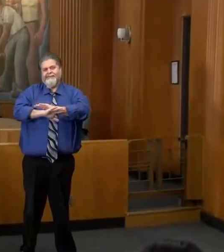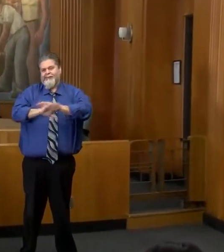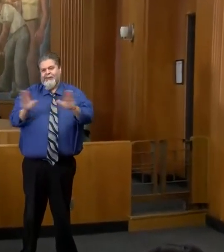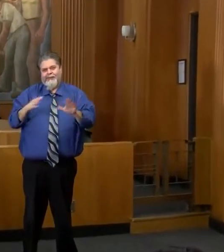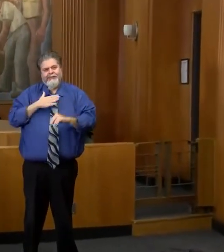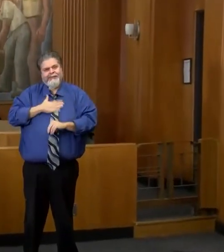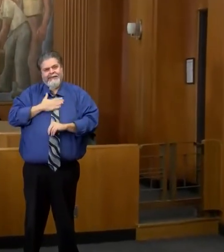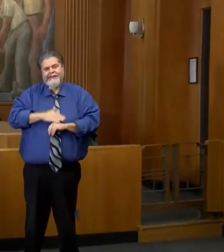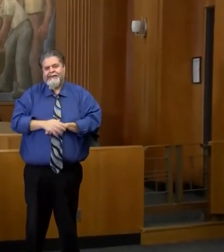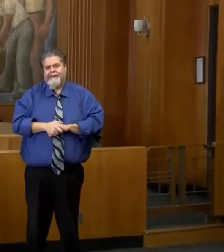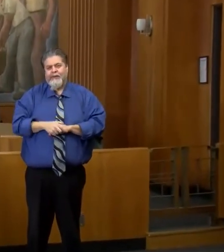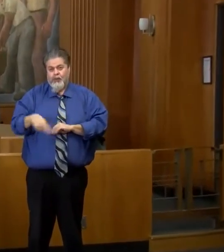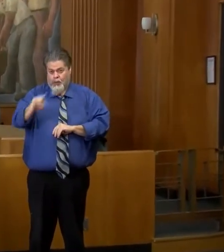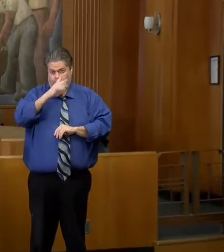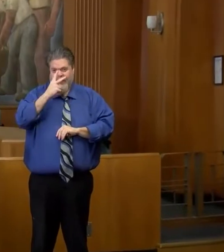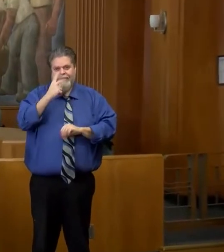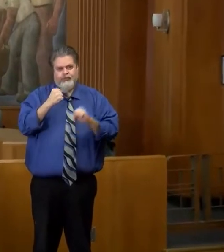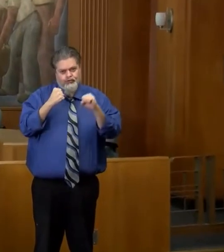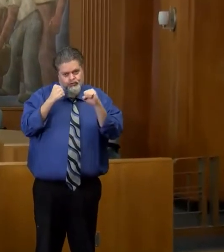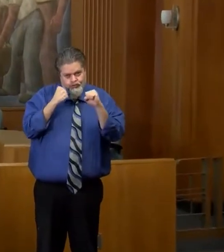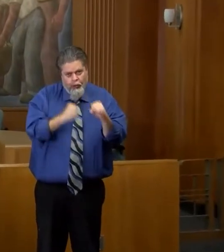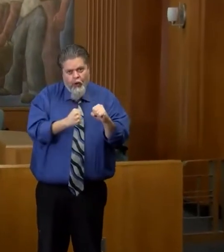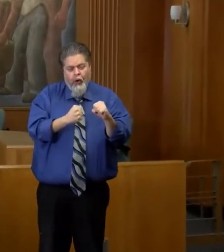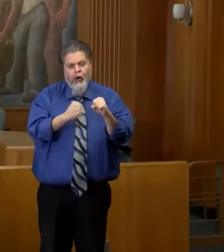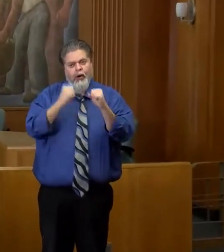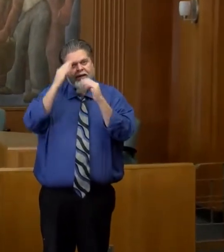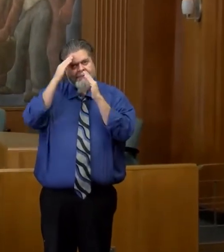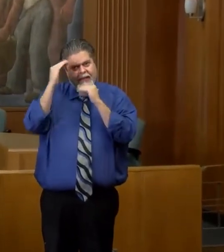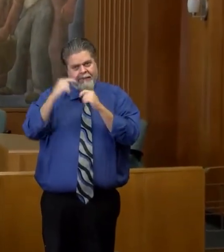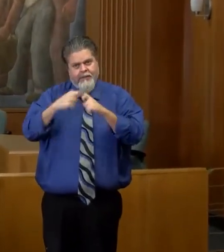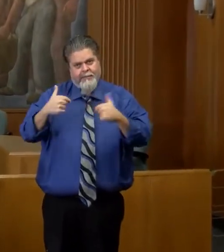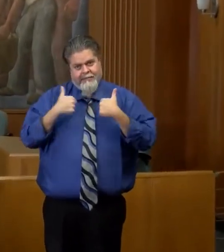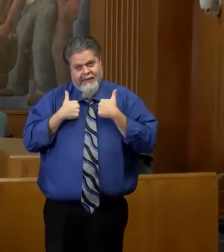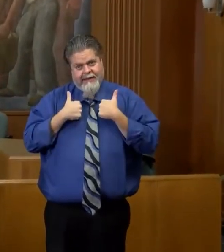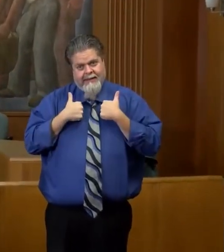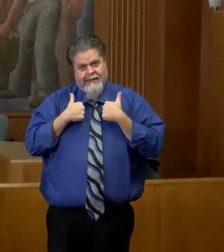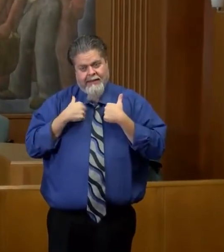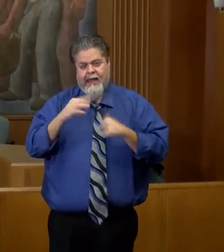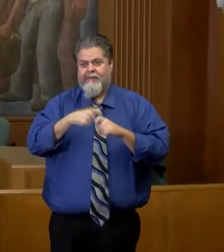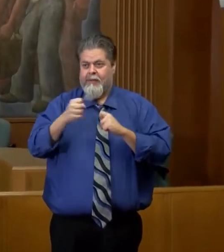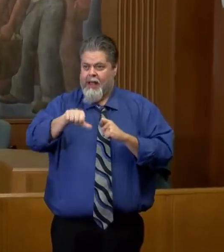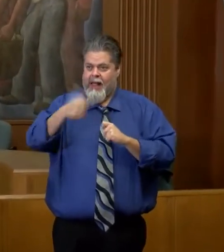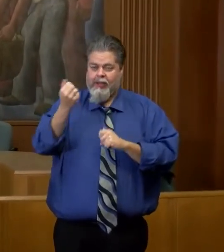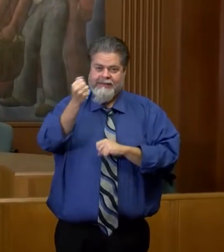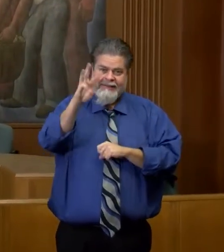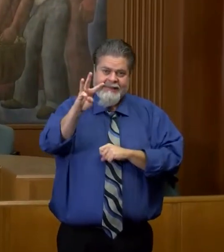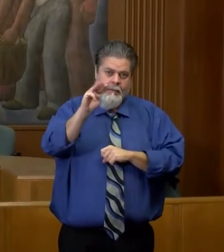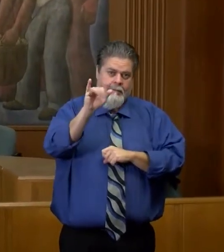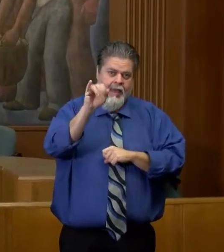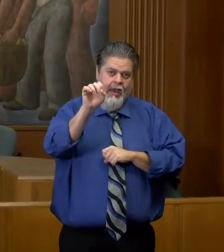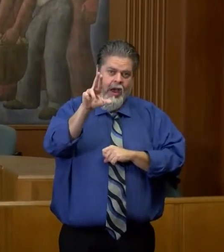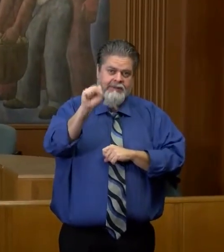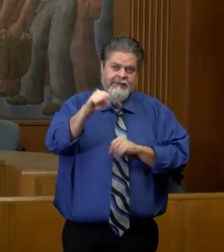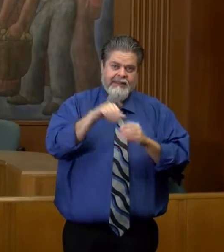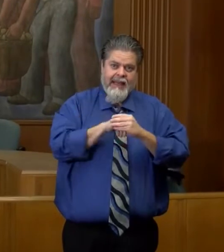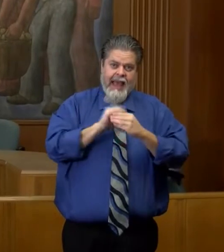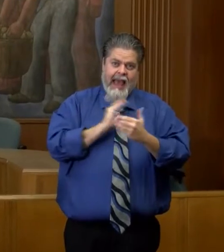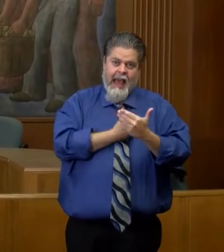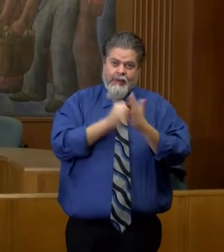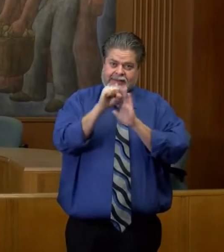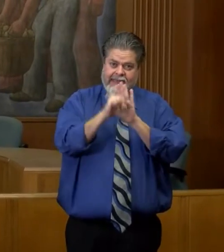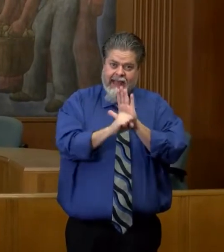You're going to continue to see strong, strong expectations from myself and those other 16 mayors across the state